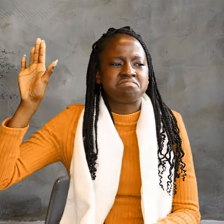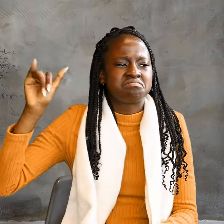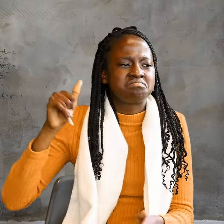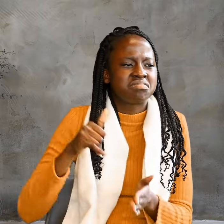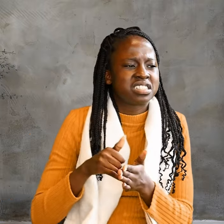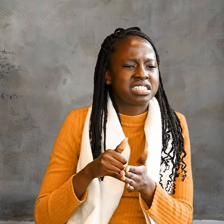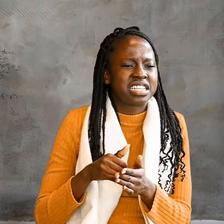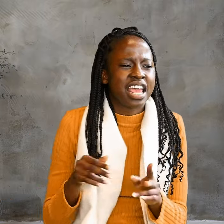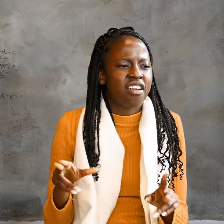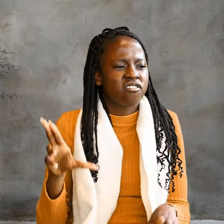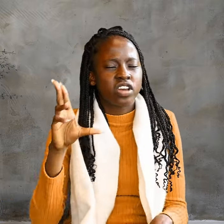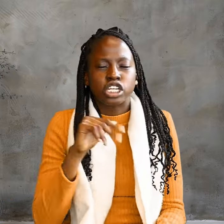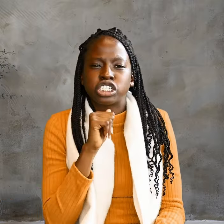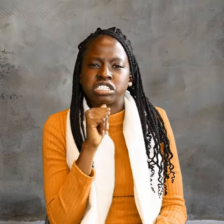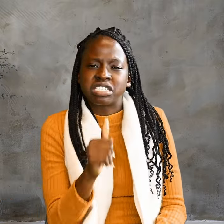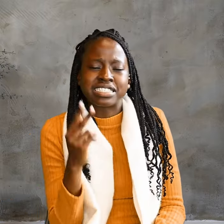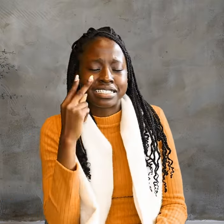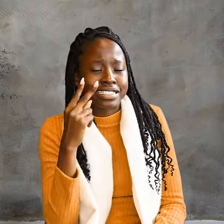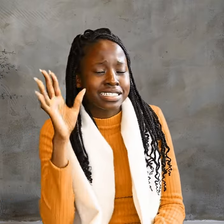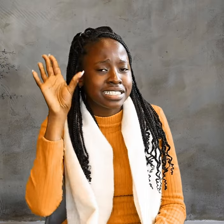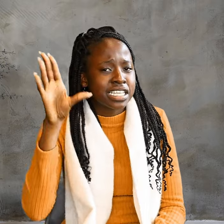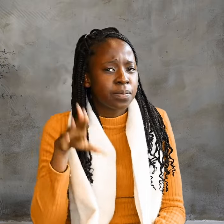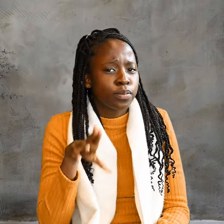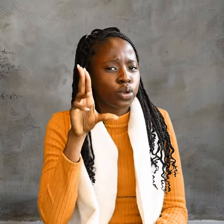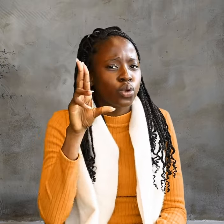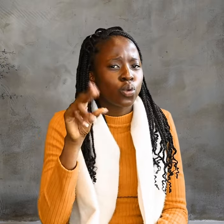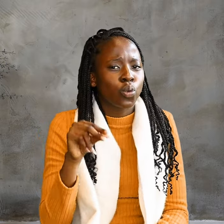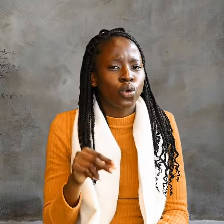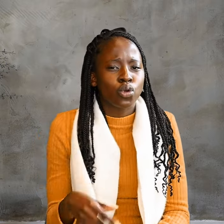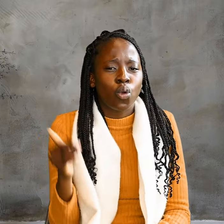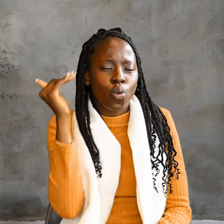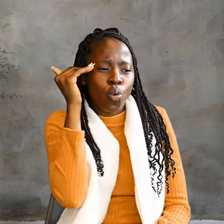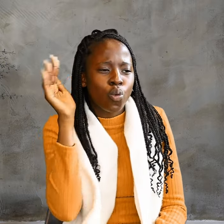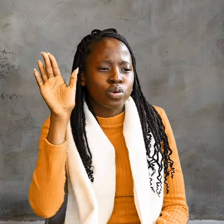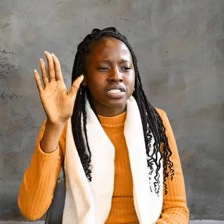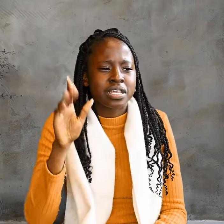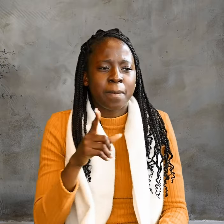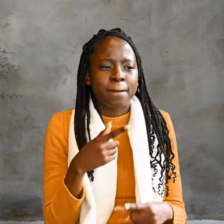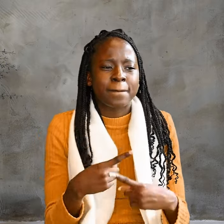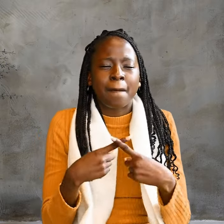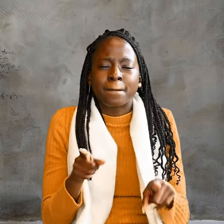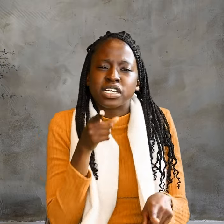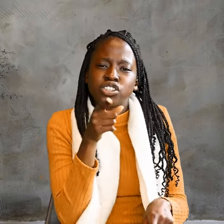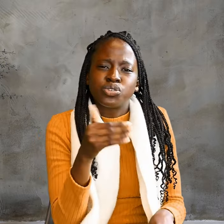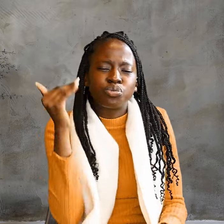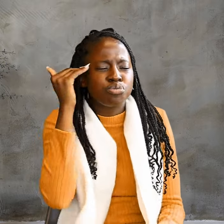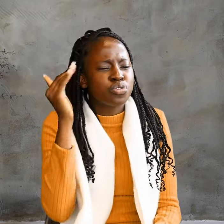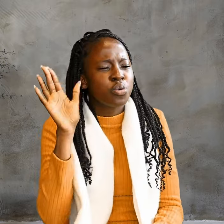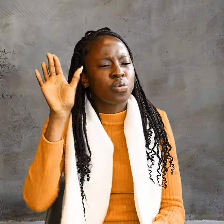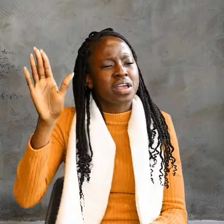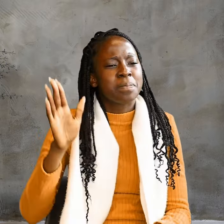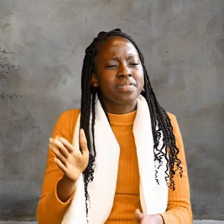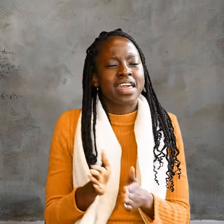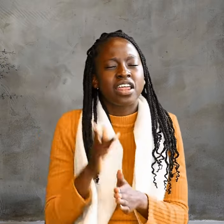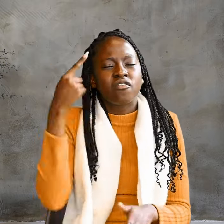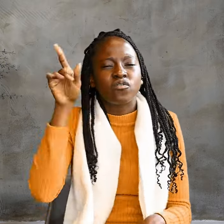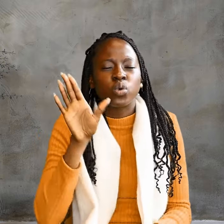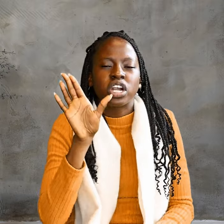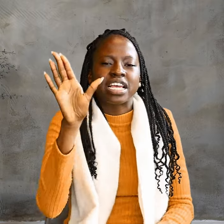nor knows him. But you know him for he lives with you and will be in you.